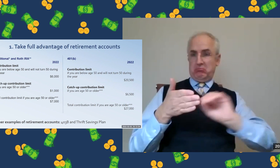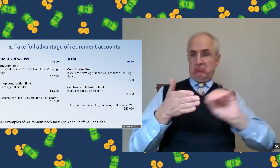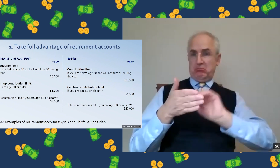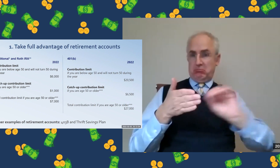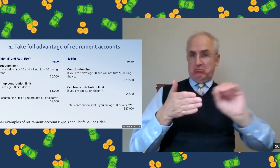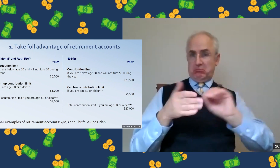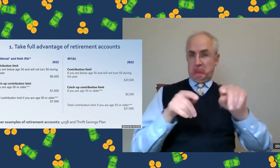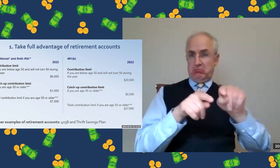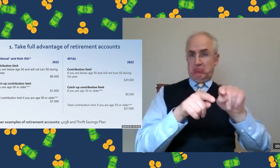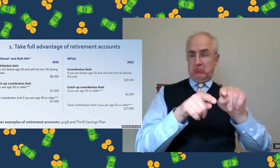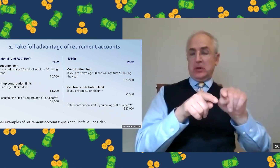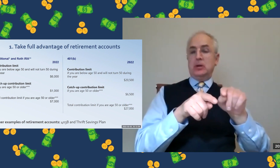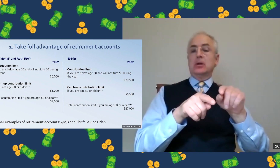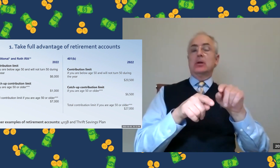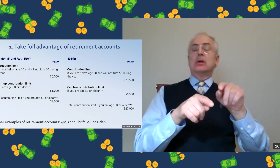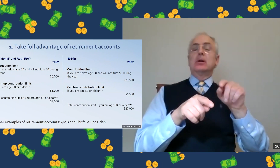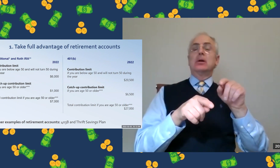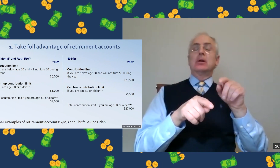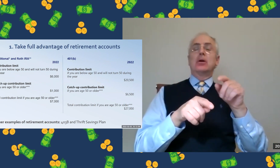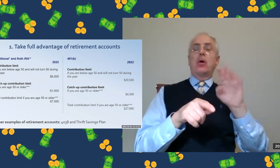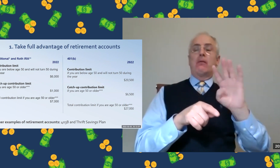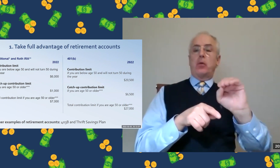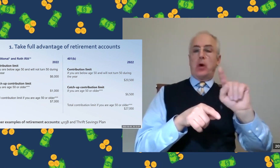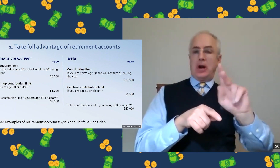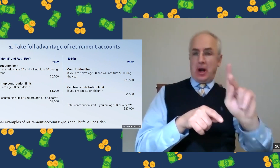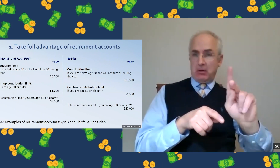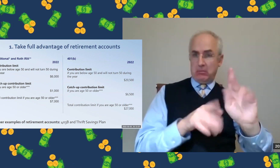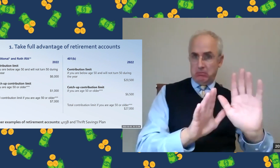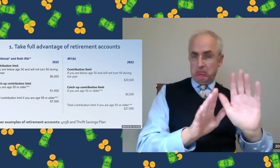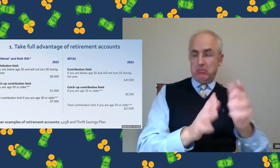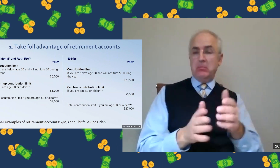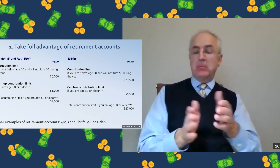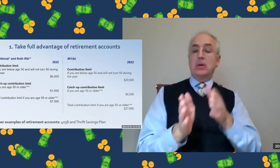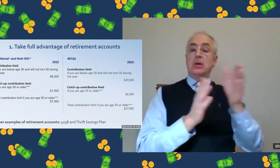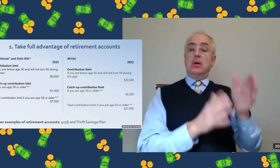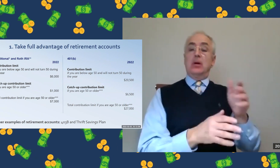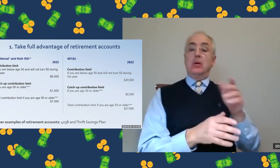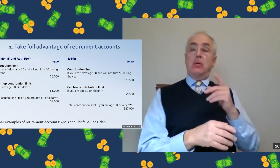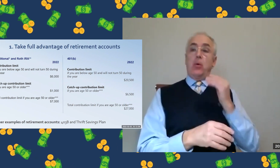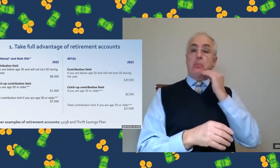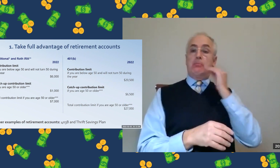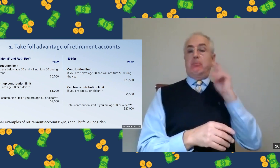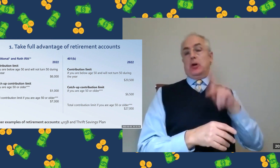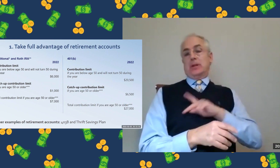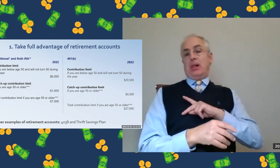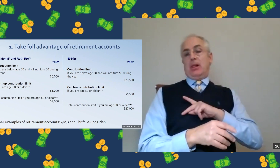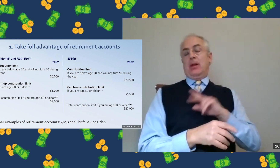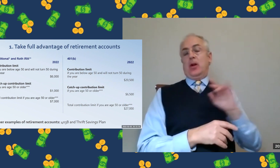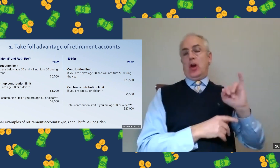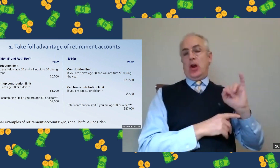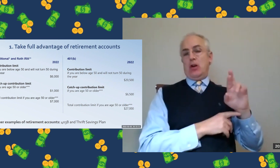Now also tied in with that. When those contributions are made to your 401k.